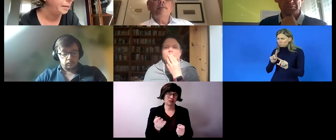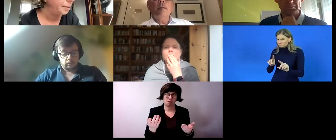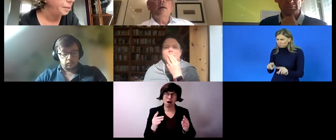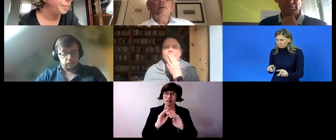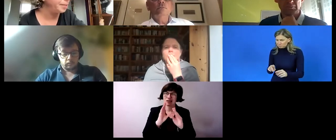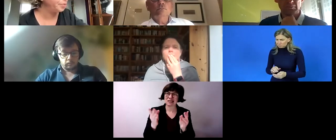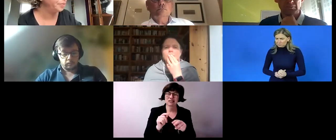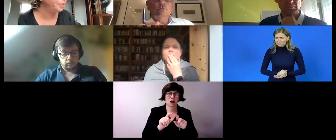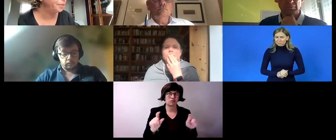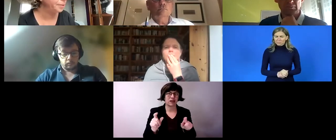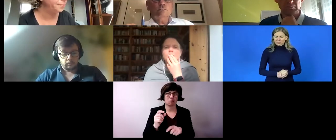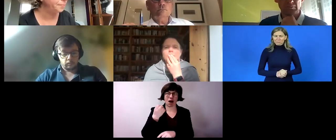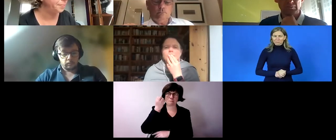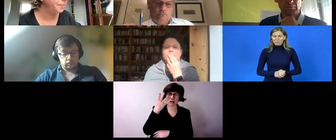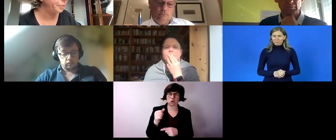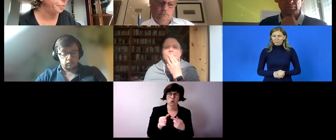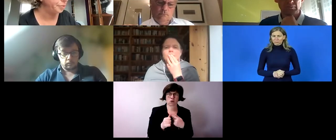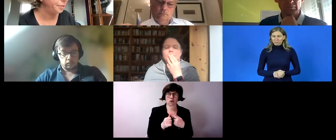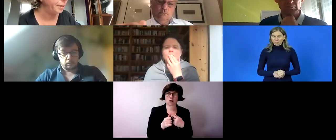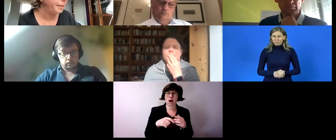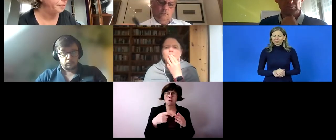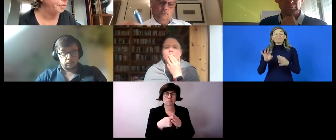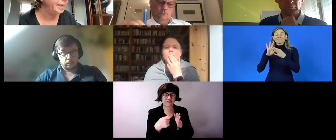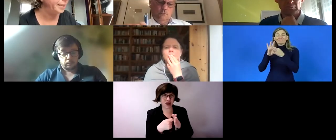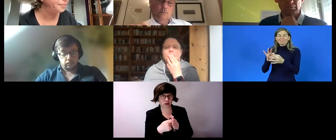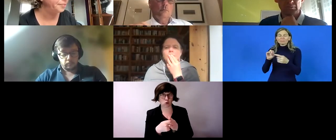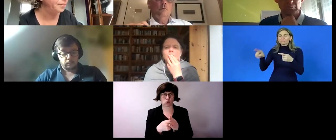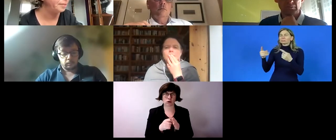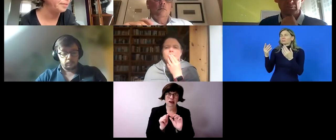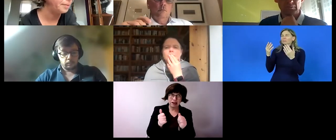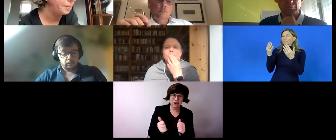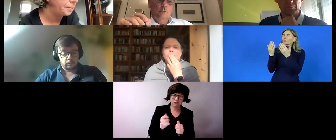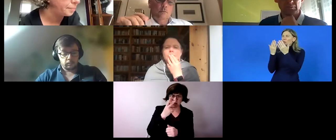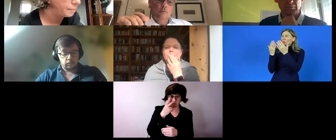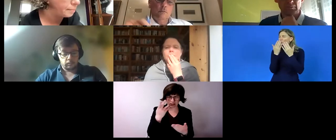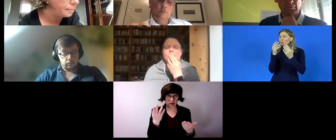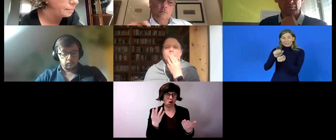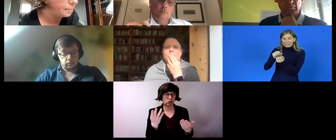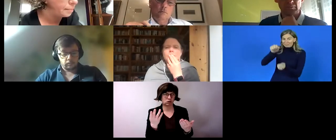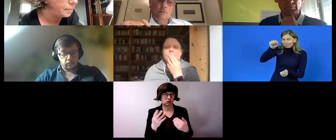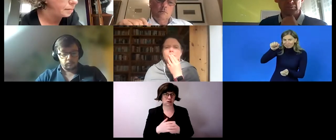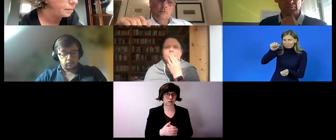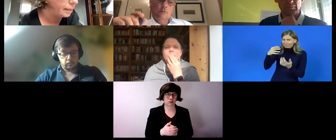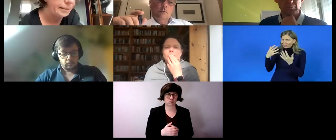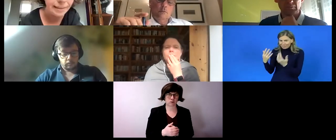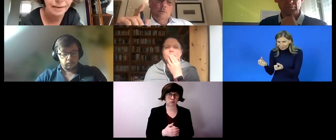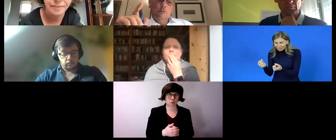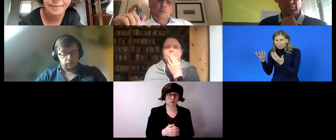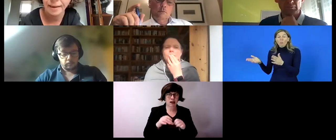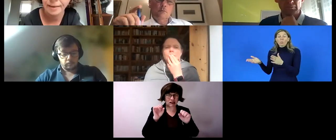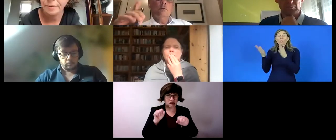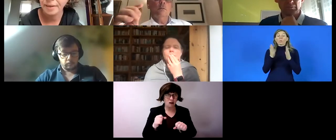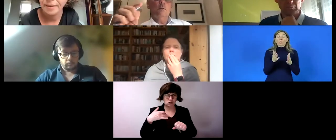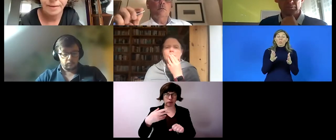the school leaving certificates that the non-availability of professional